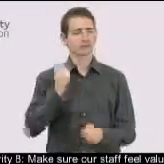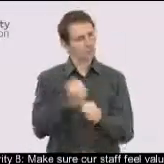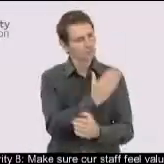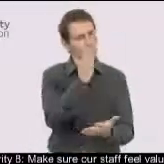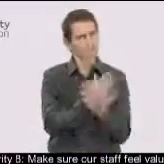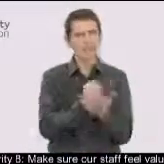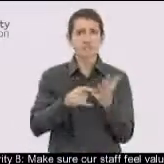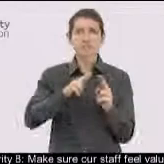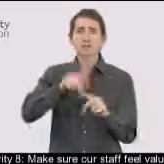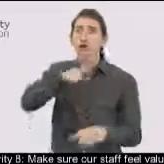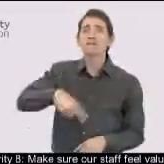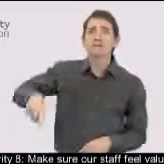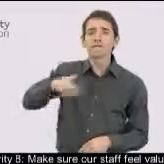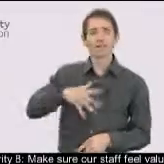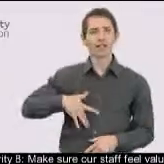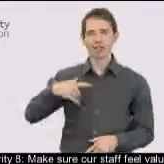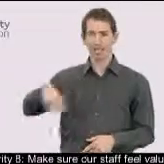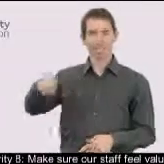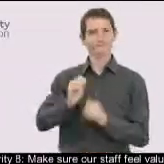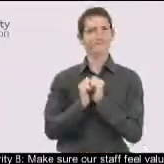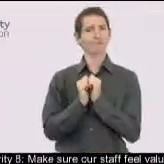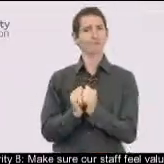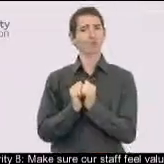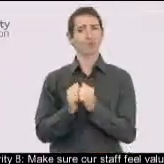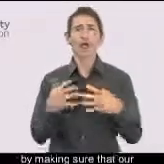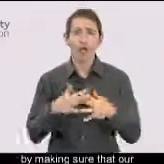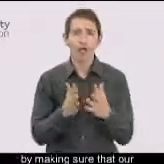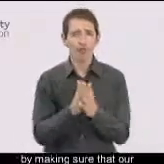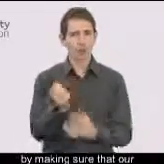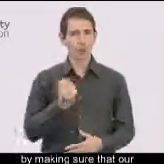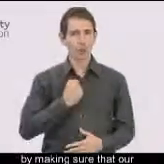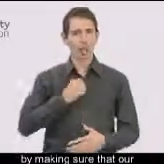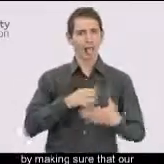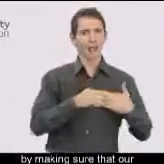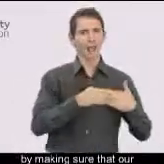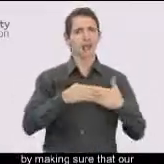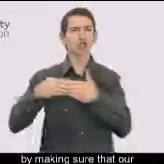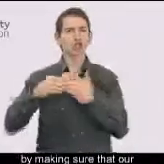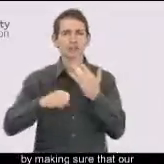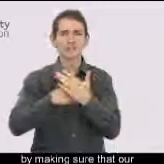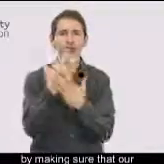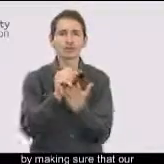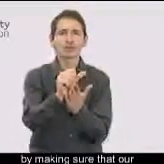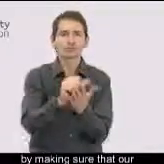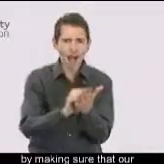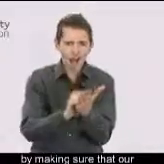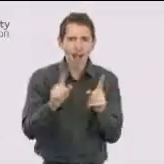Make sure our staff feel valued by making sure that our Leadership Development Programme and our agreements with